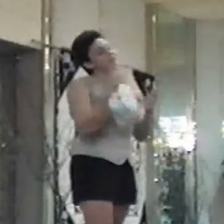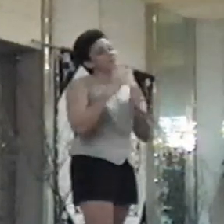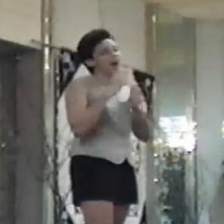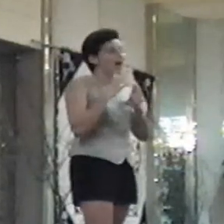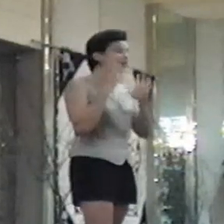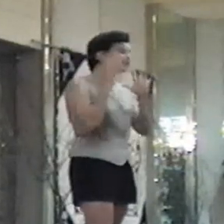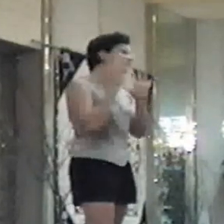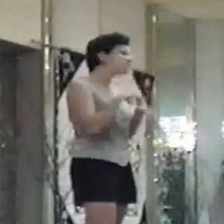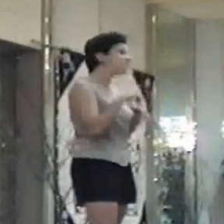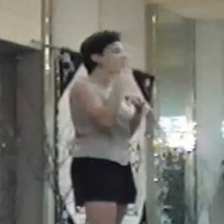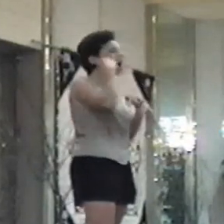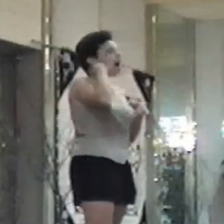maybe, maybe, maybe, finally.